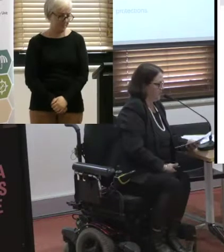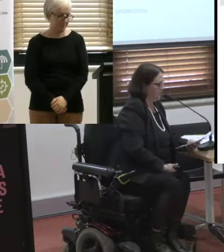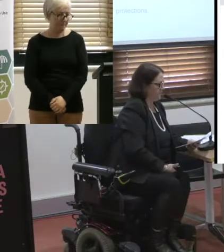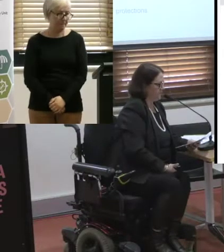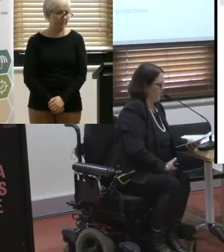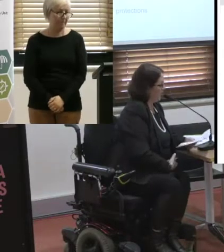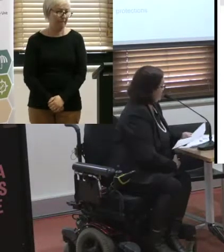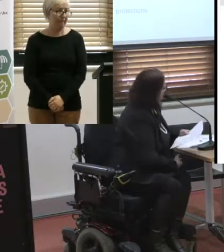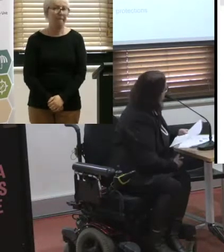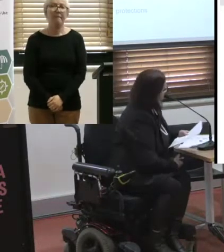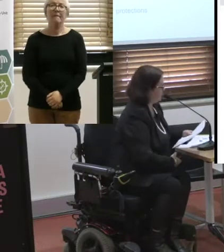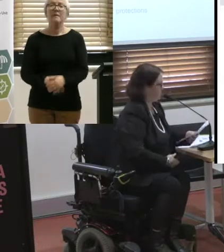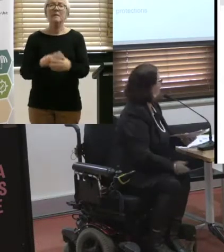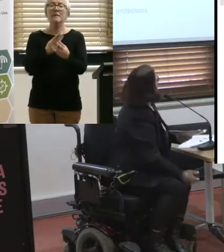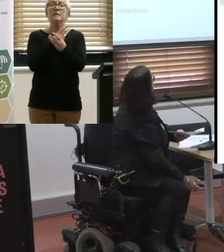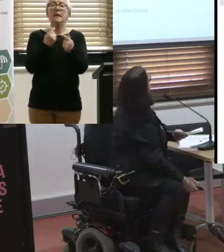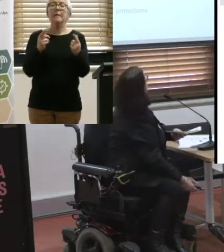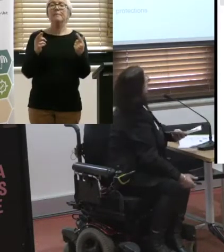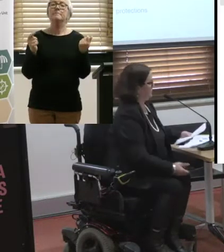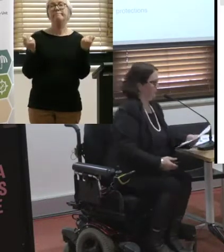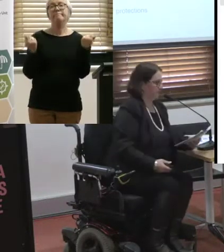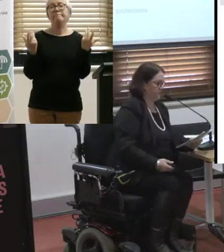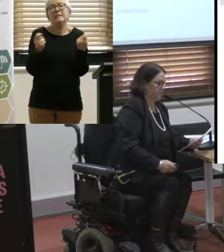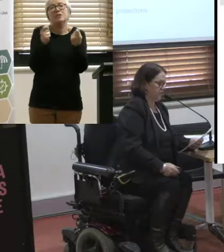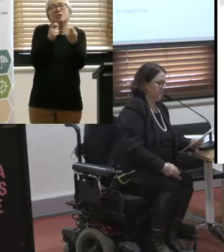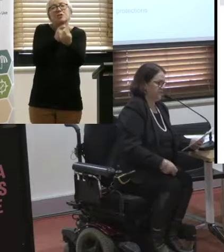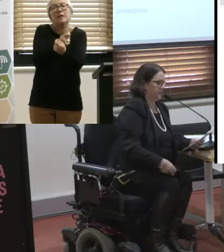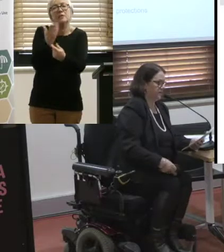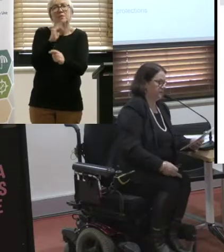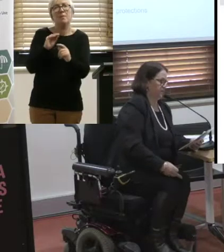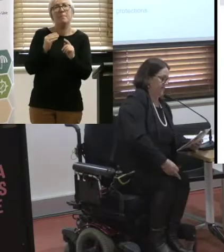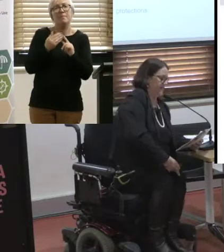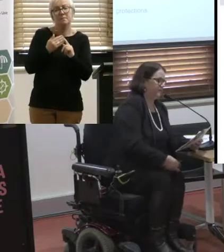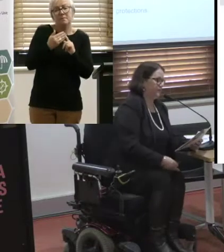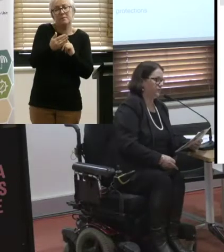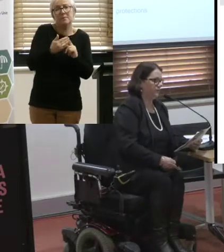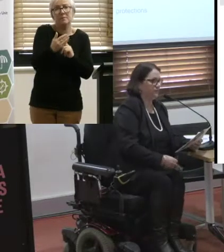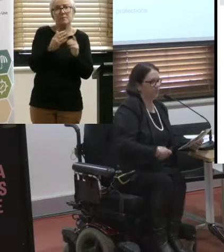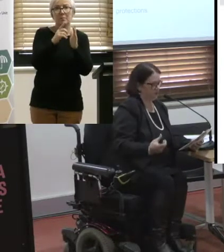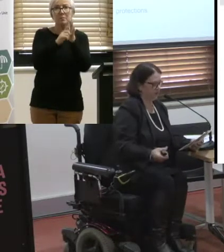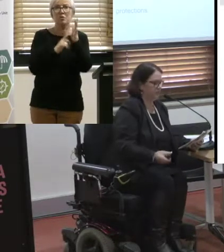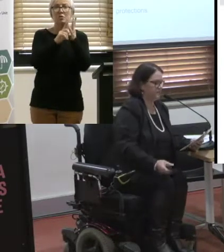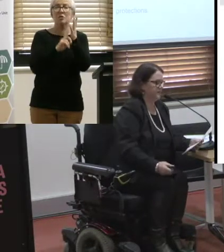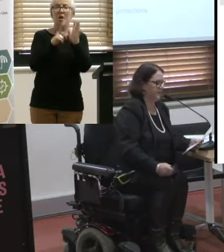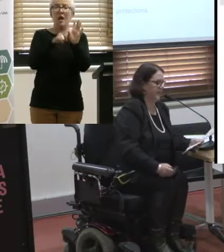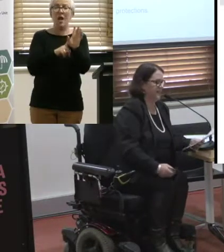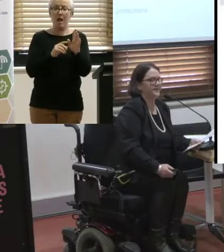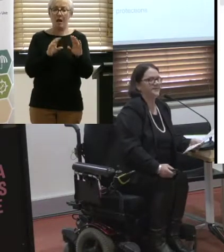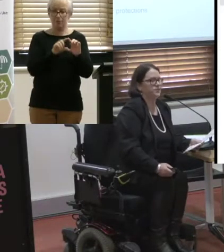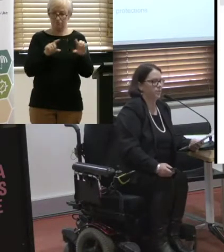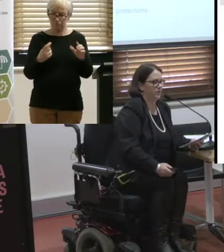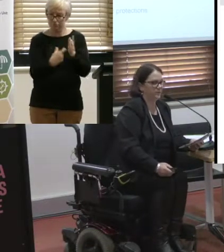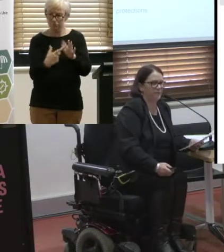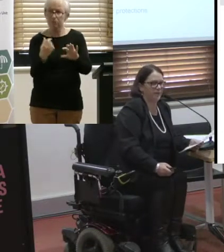So there's a few changes from July. So about replacing the vehicle with registration. Again,